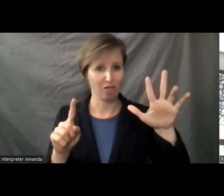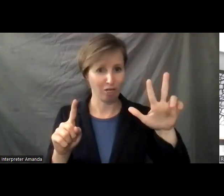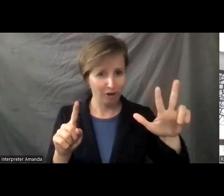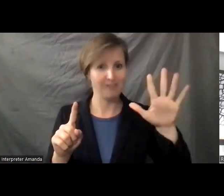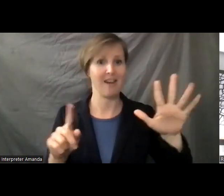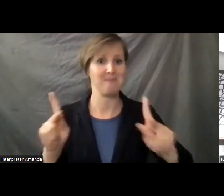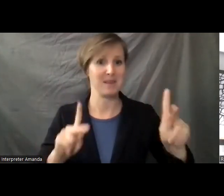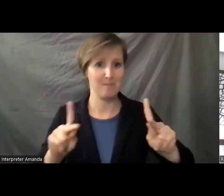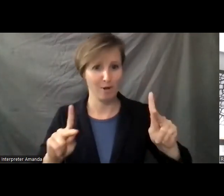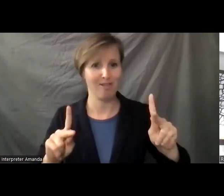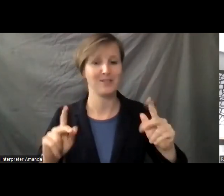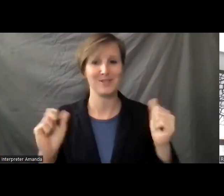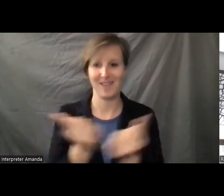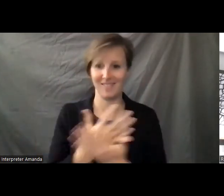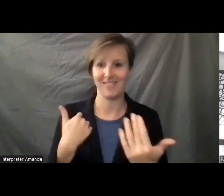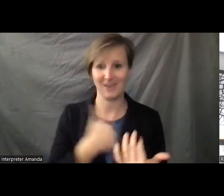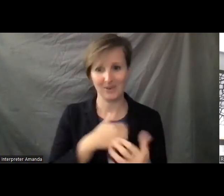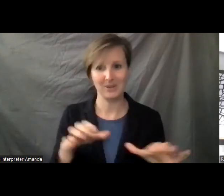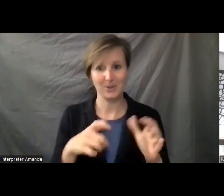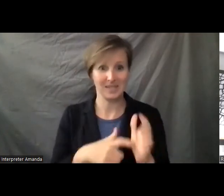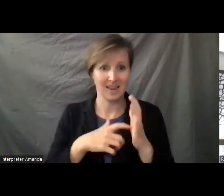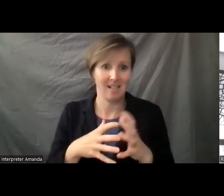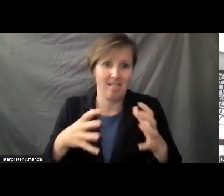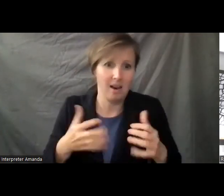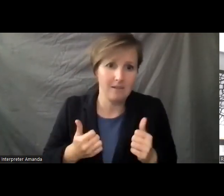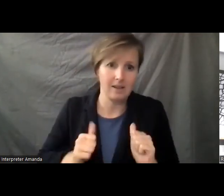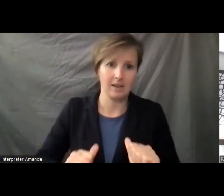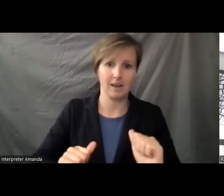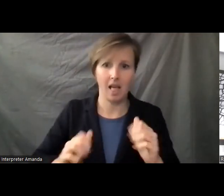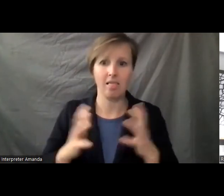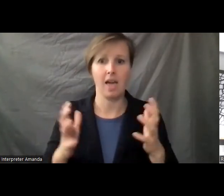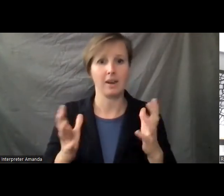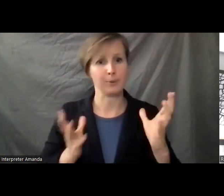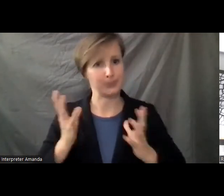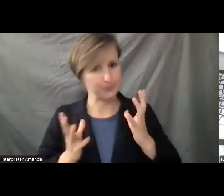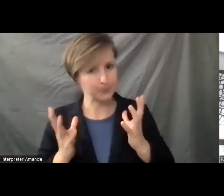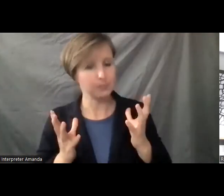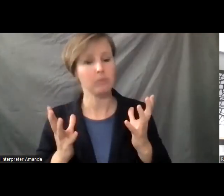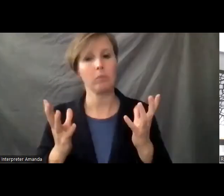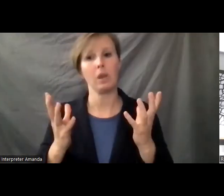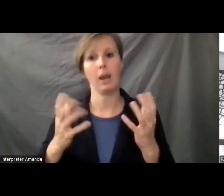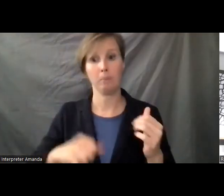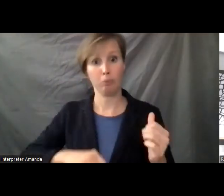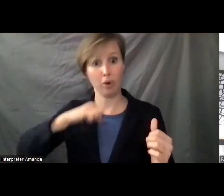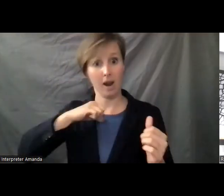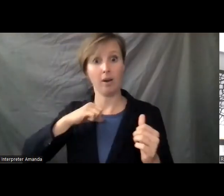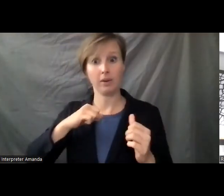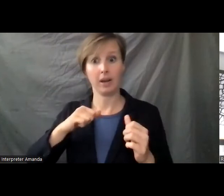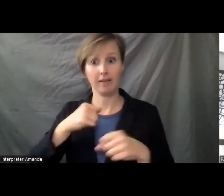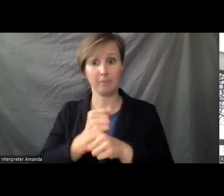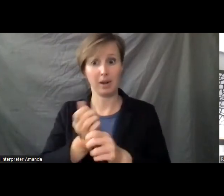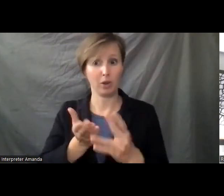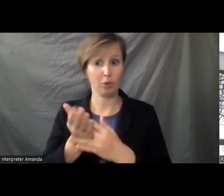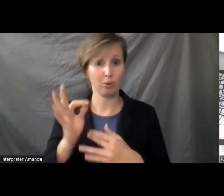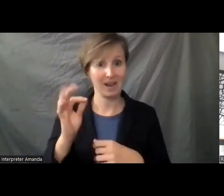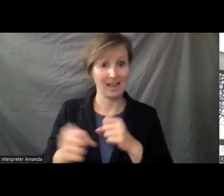everything we do takes a lot of effort, a lot of collegiality. I'm proud of the fact that I've made it through almost nine